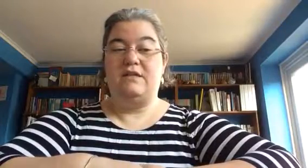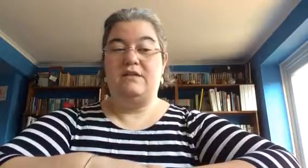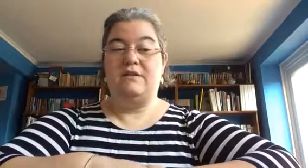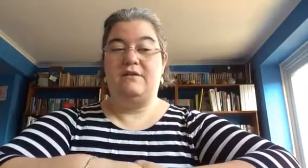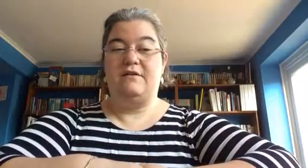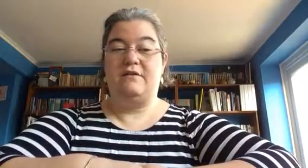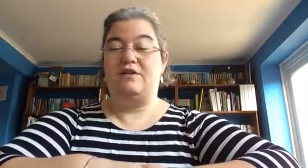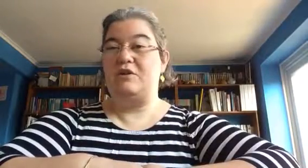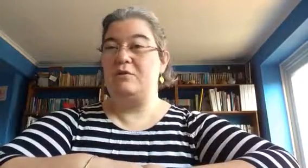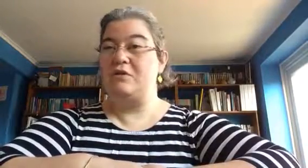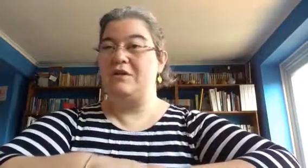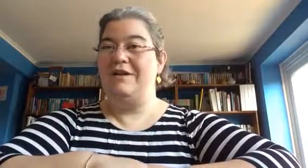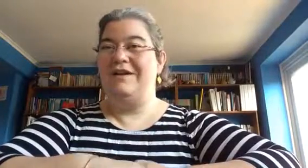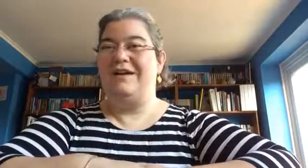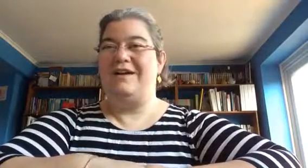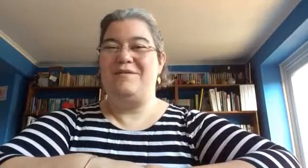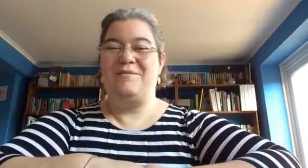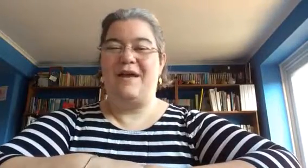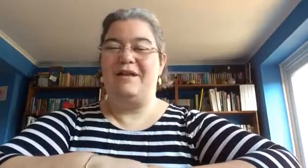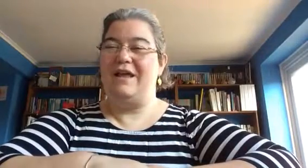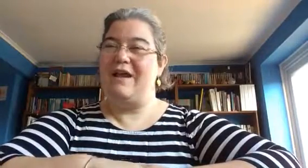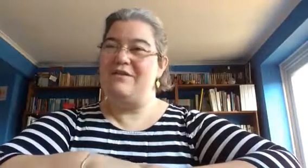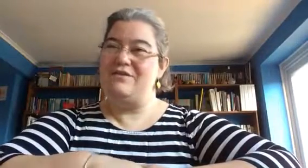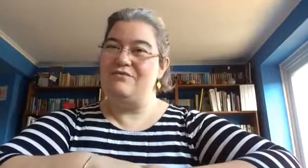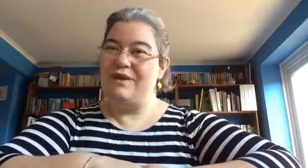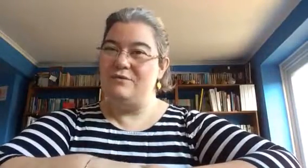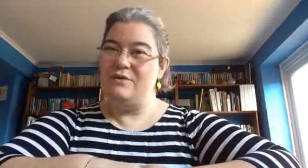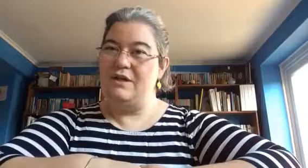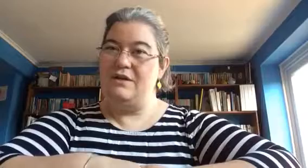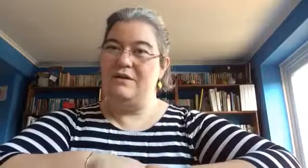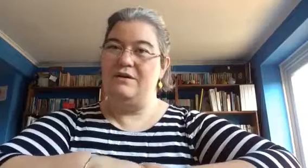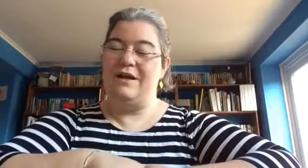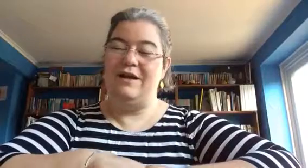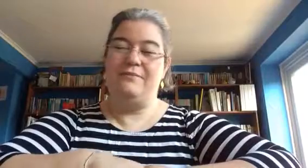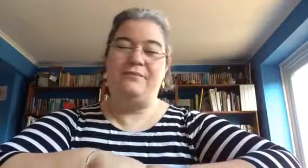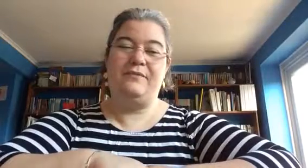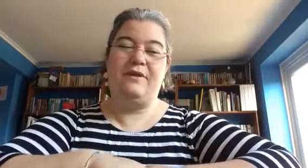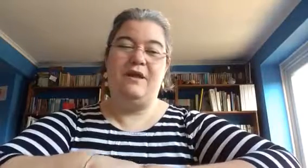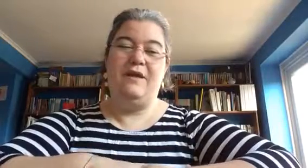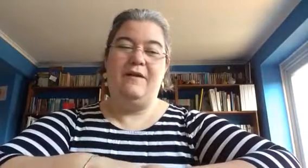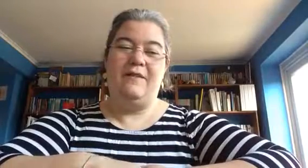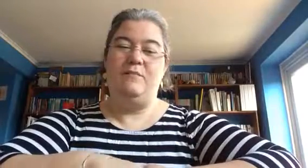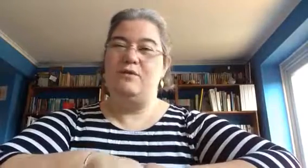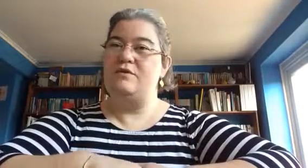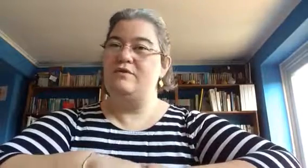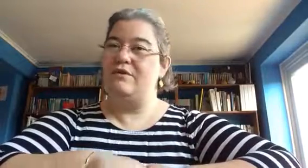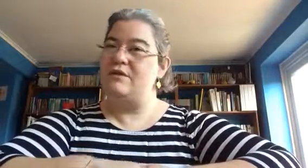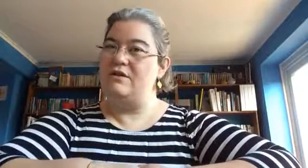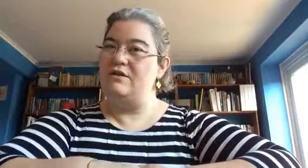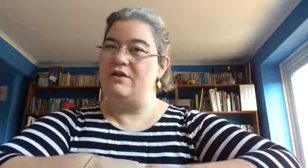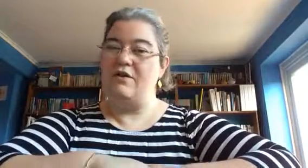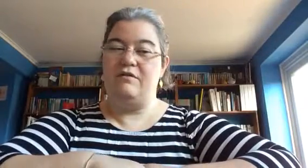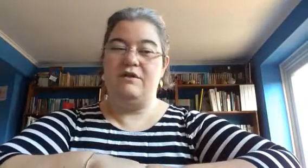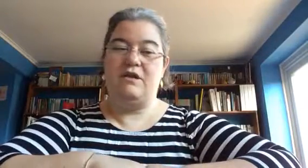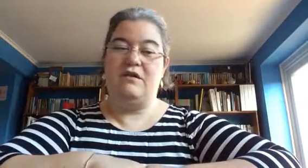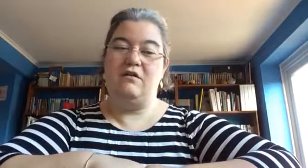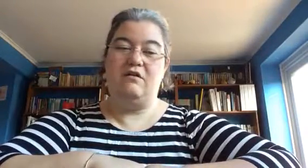sleuth and the characters around her, the moons around her star are